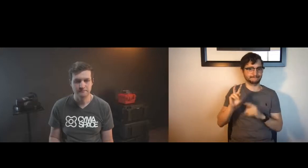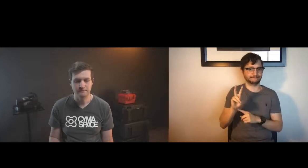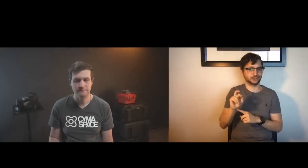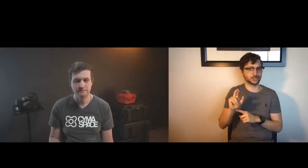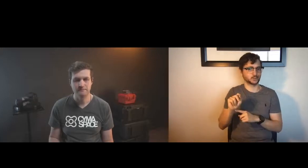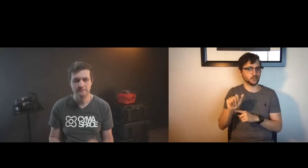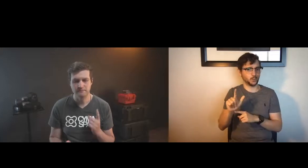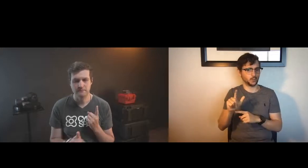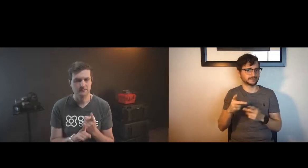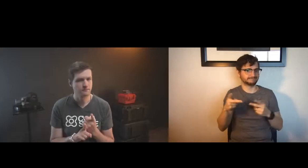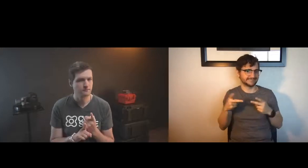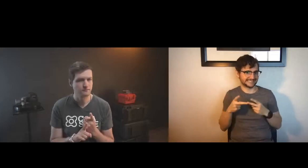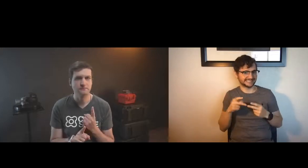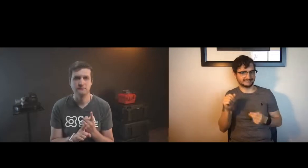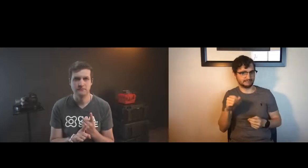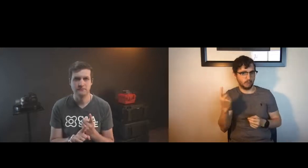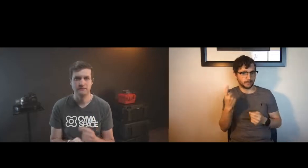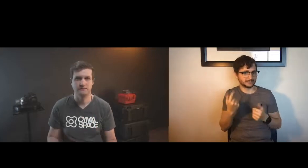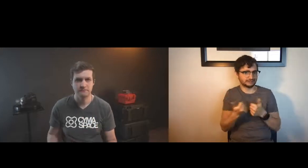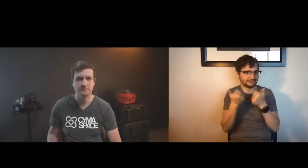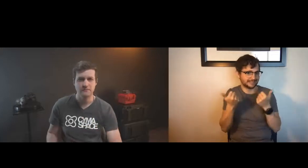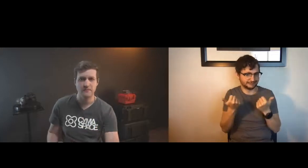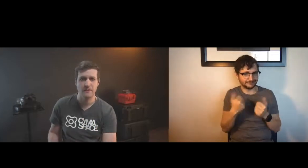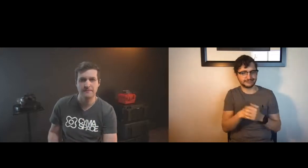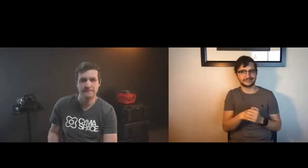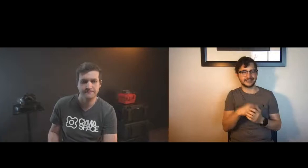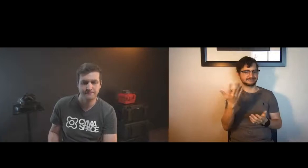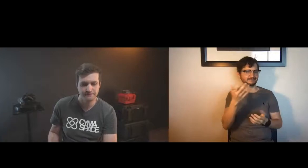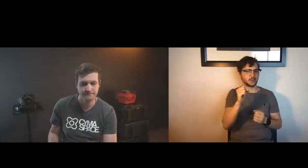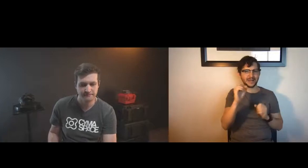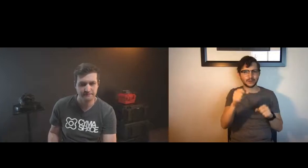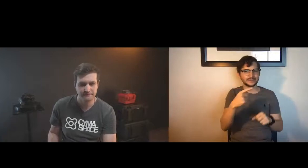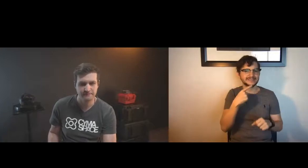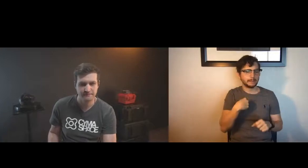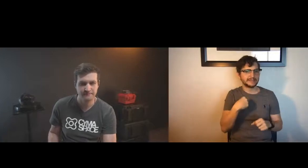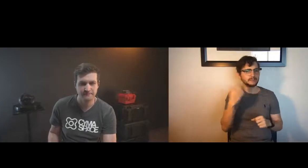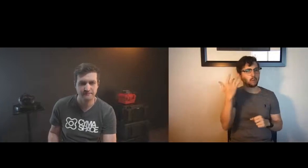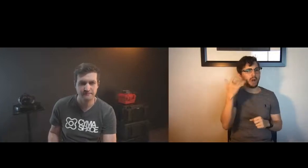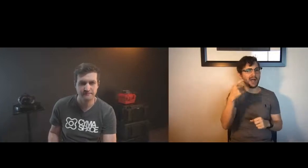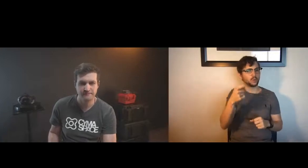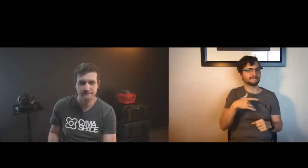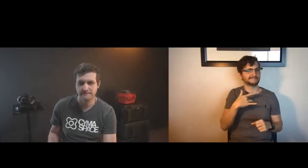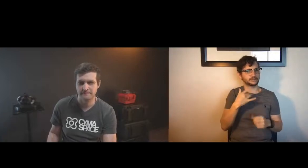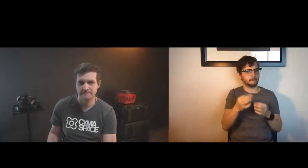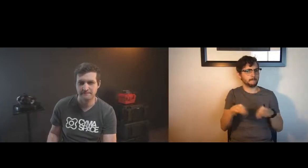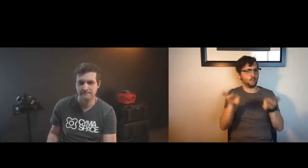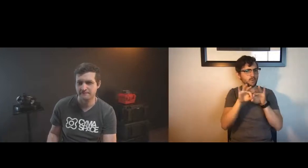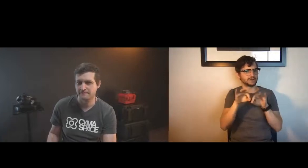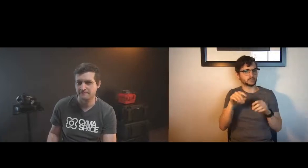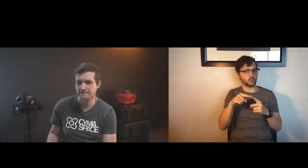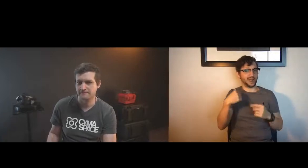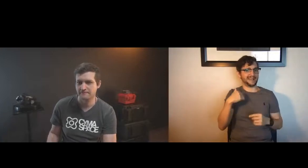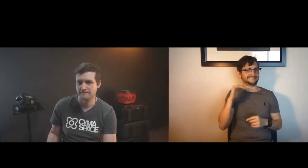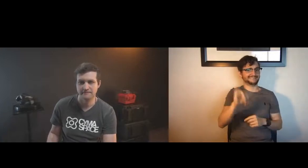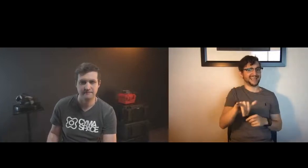and included in virtual spaces it's again a constant challenge so can you tell